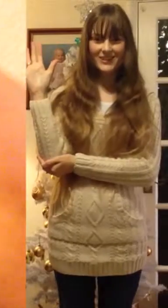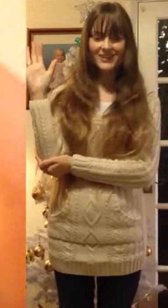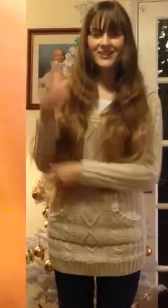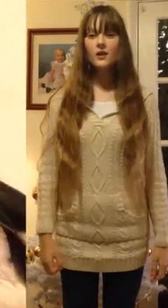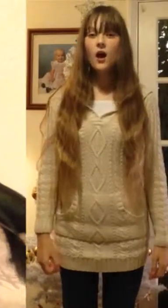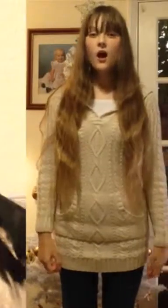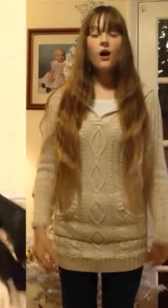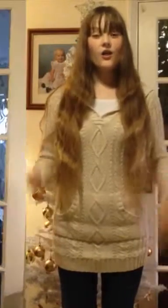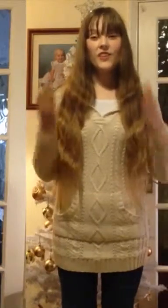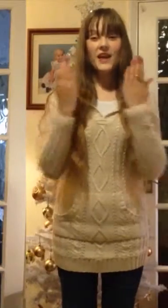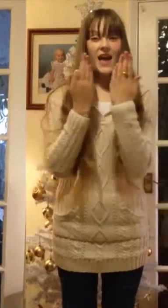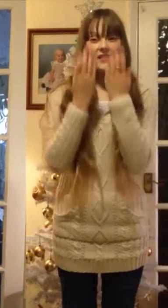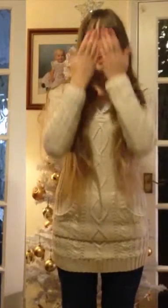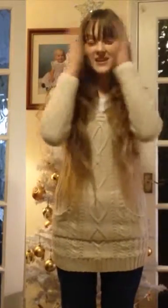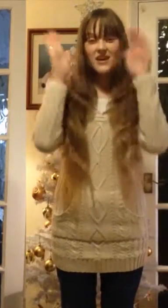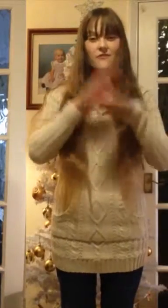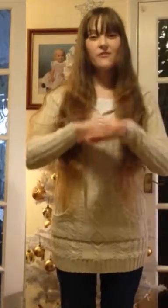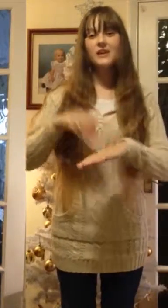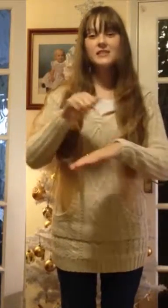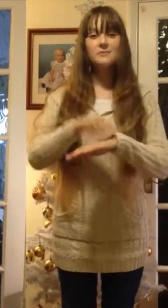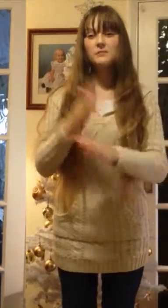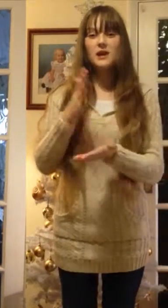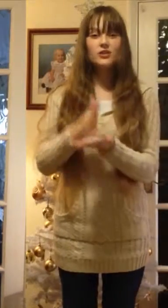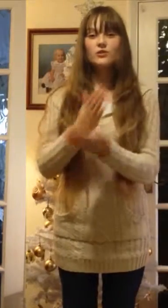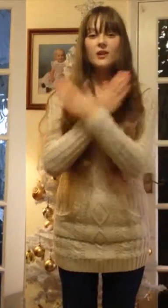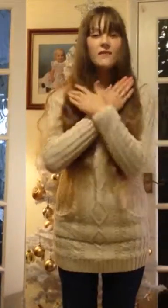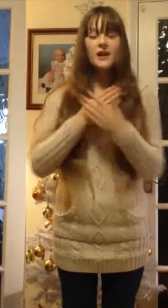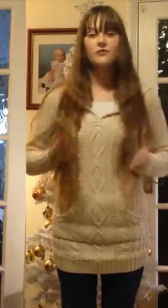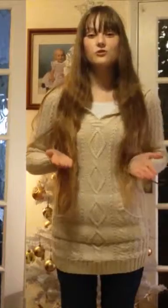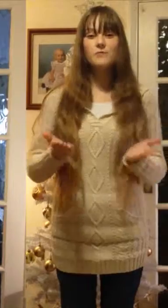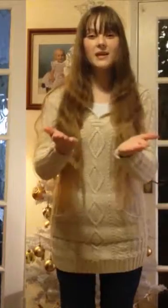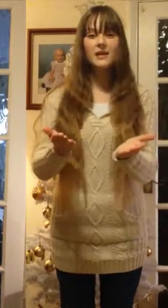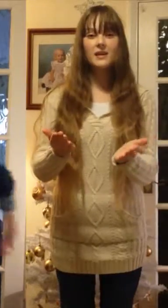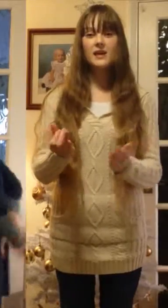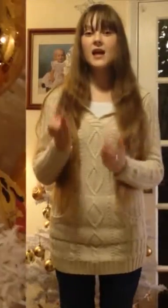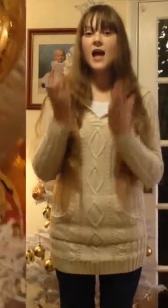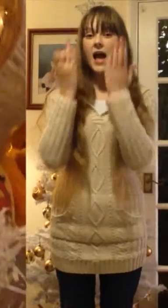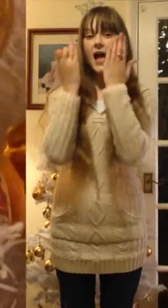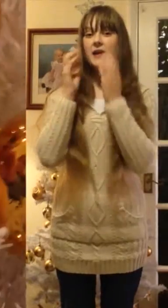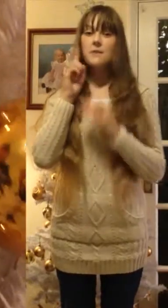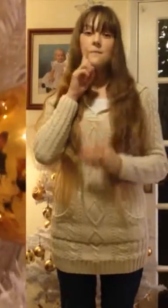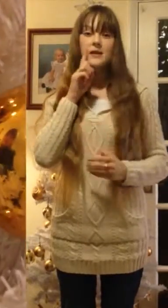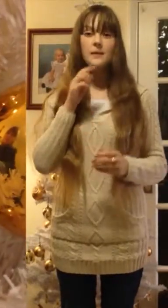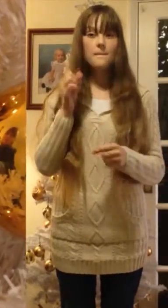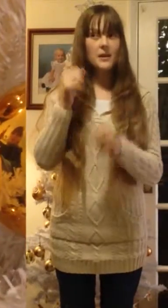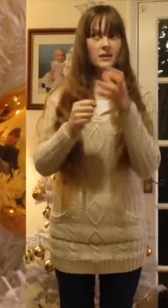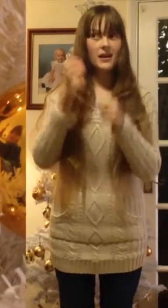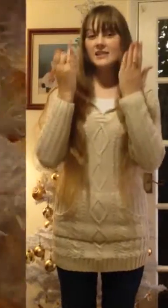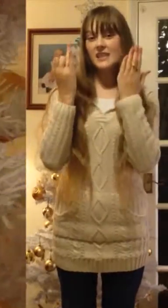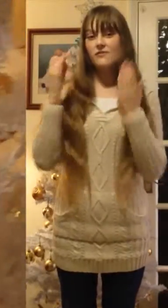On the eighth day of Christmas, my true love gave to me, eight maids a-laying, seven